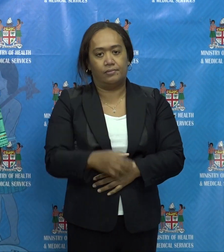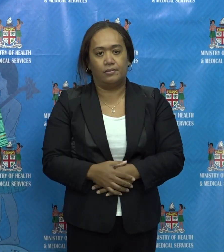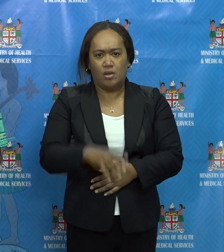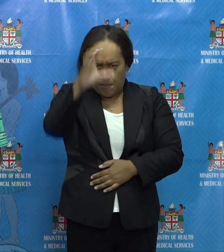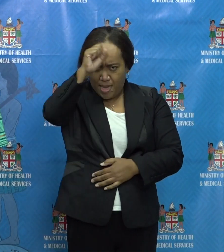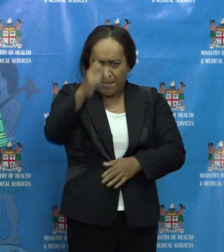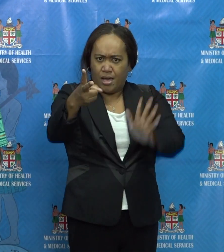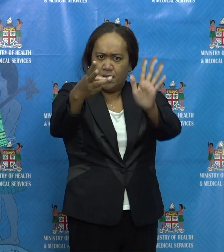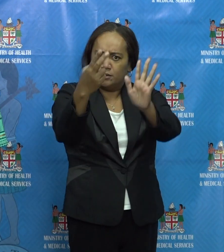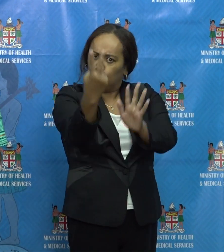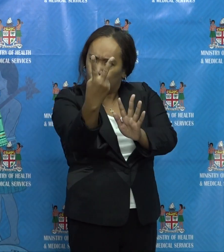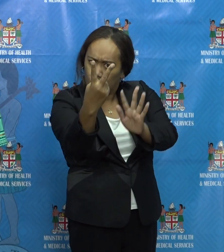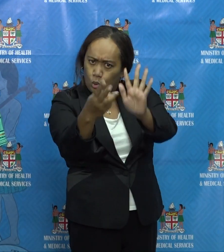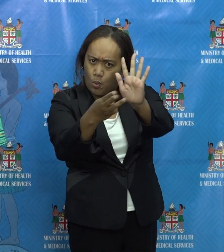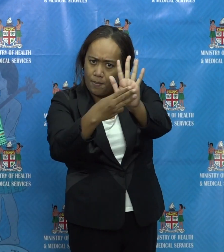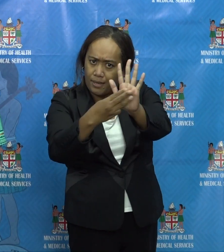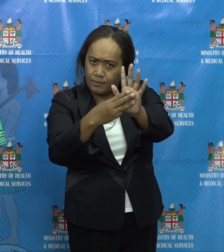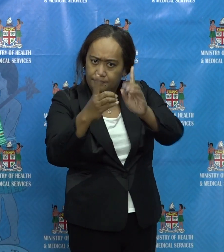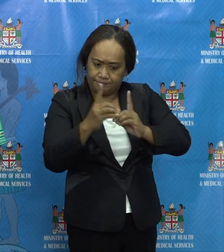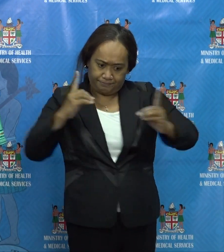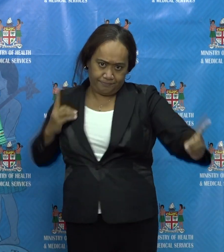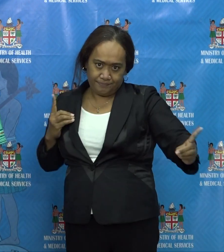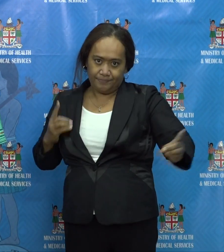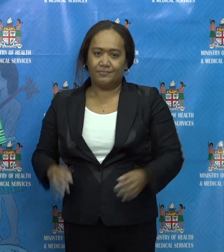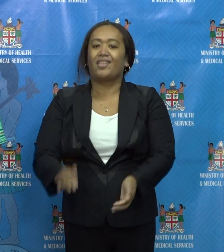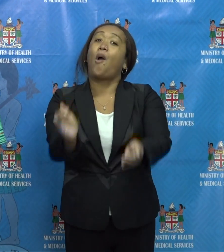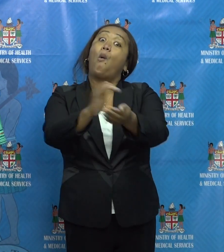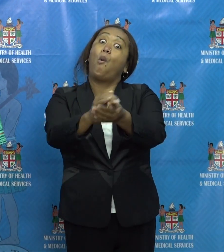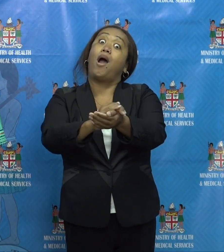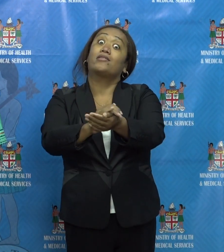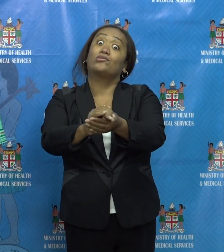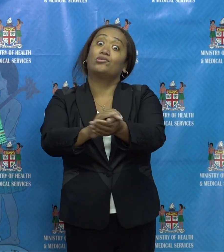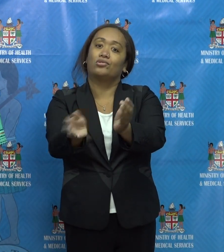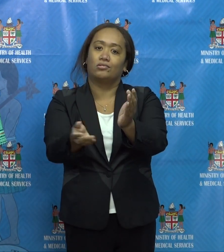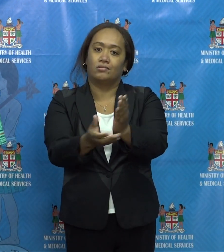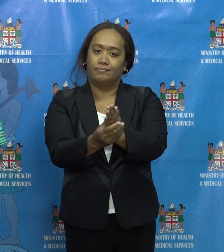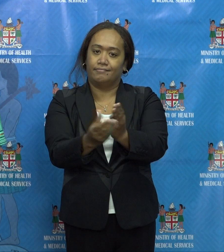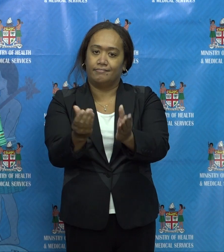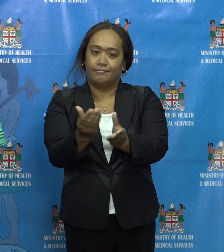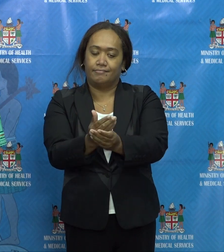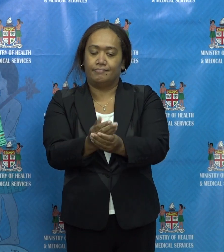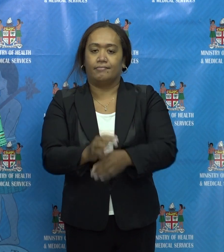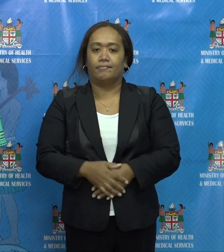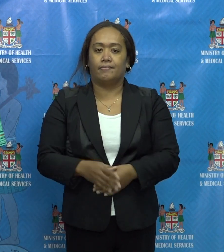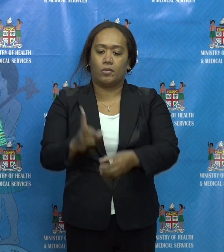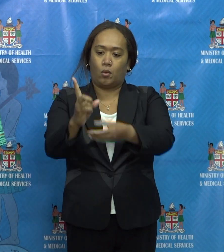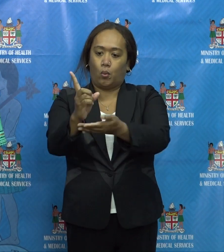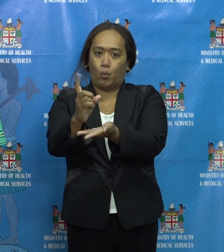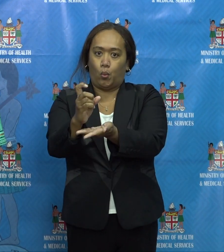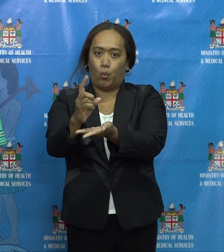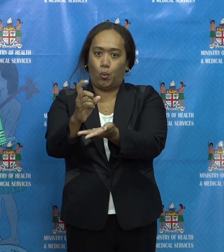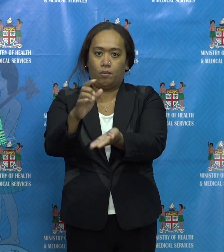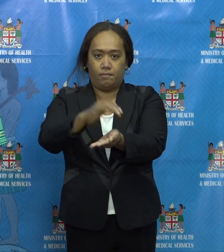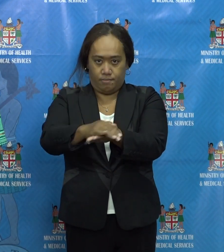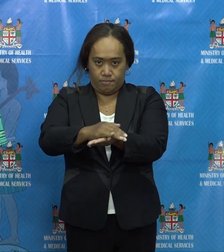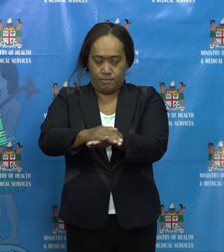of anyone if you can help it. Wash your hands well and often. Use sanitizers when you see it.